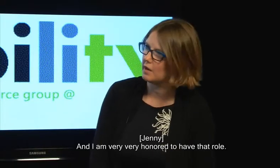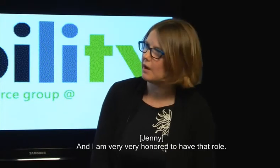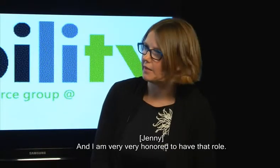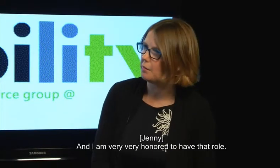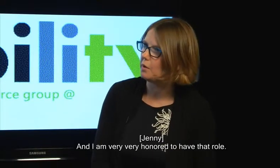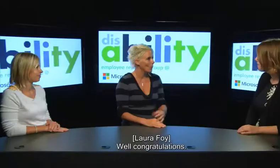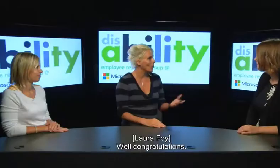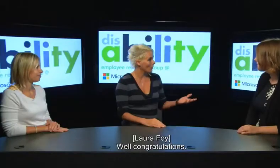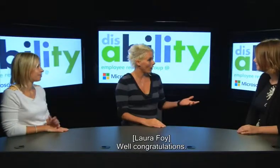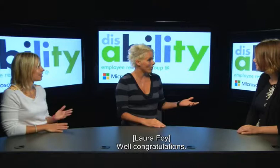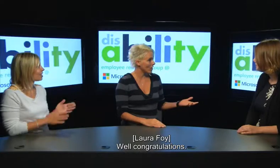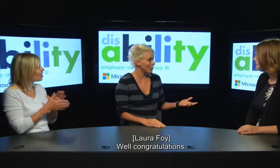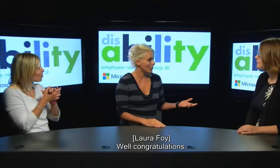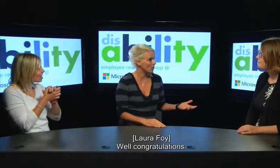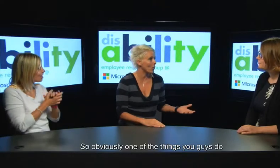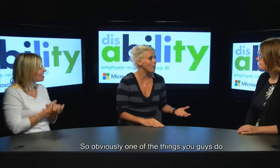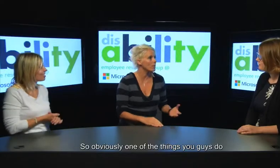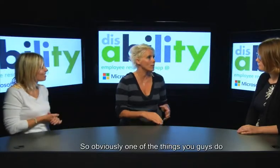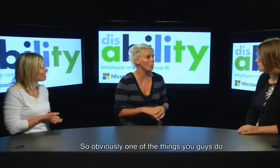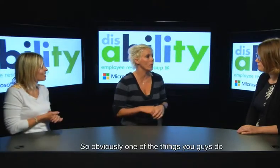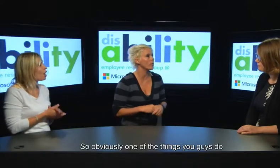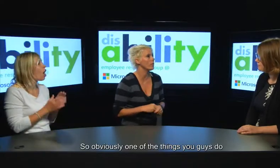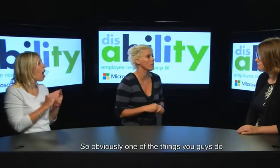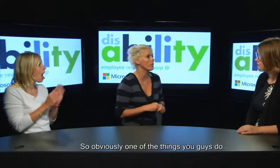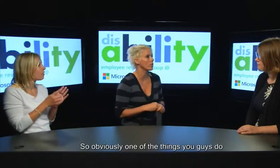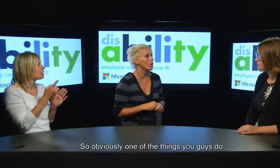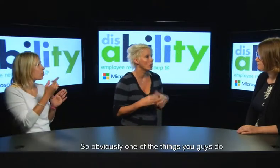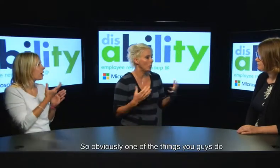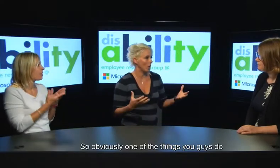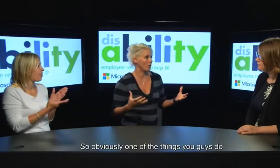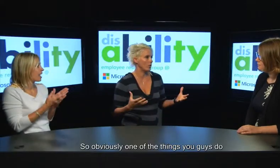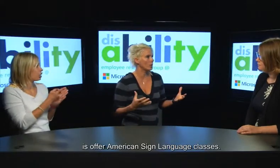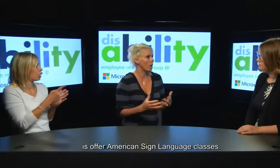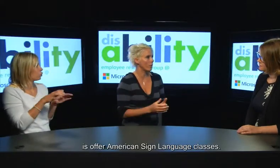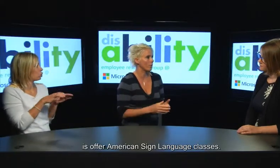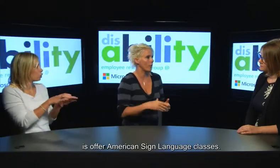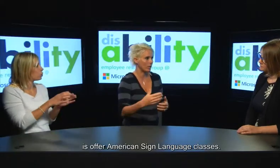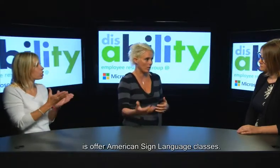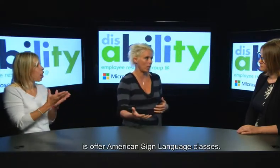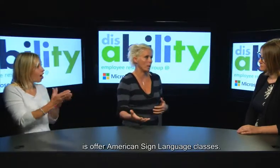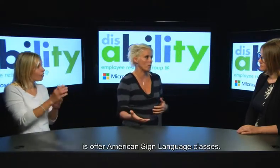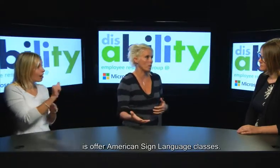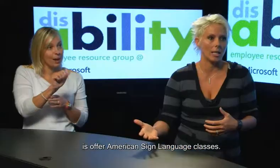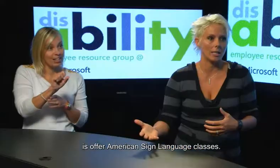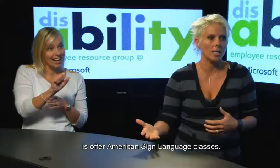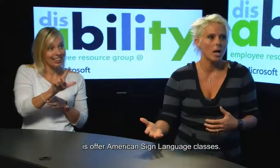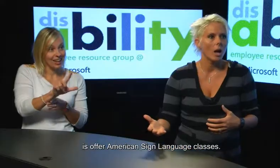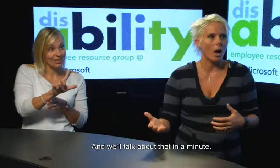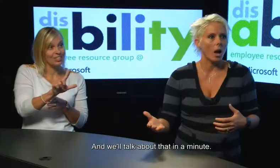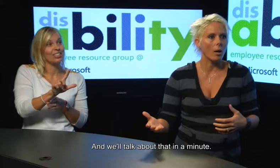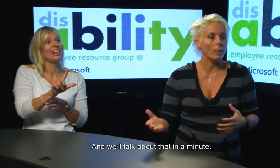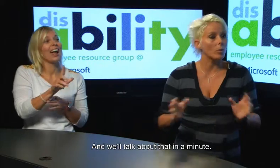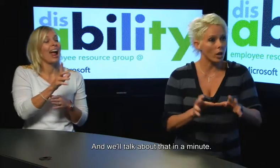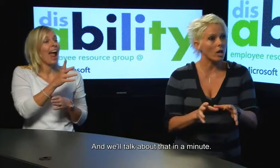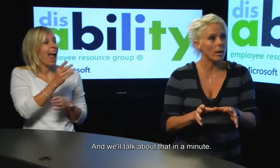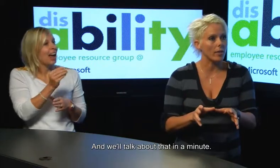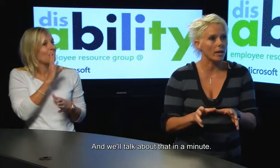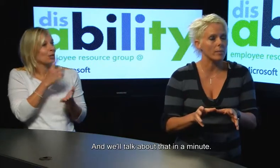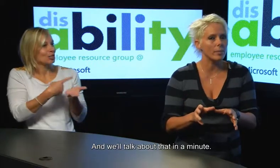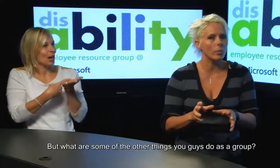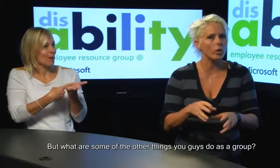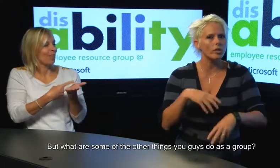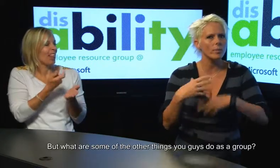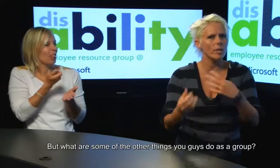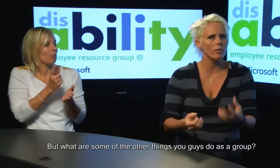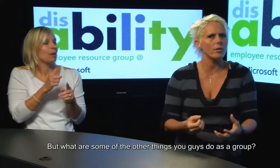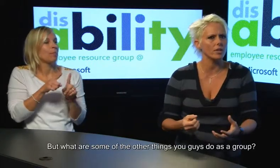honored to have that role well congratulations so obviously one of the things you guys do is offer American Sign Language classes and we'll talk about